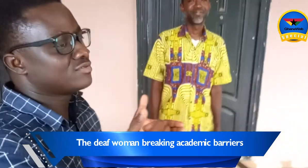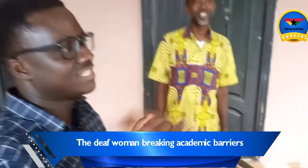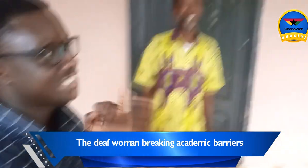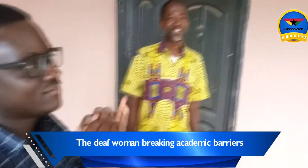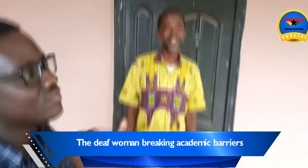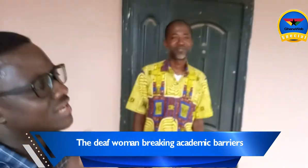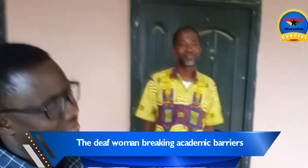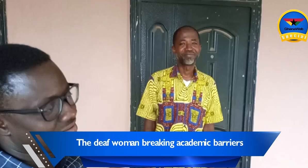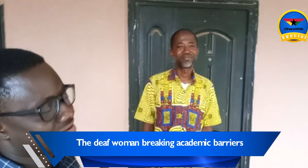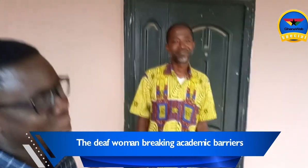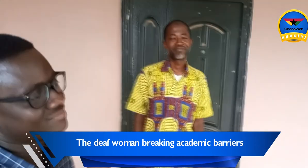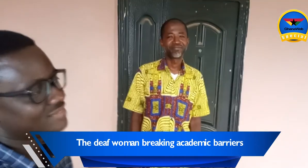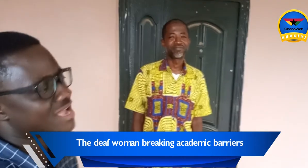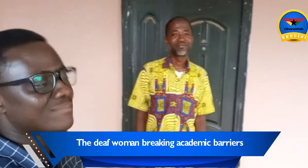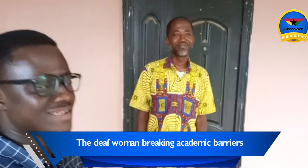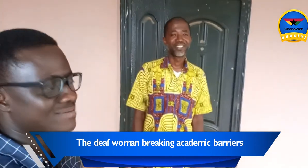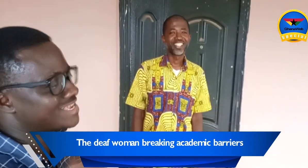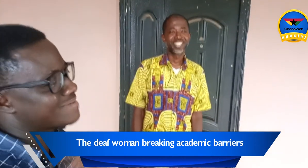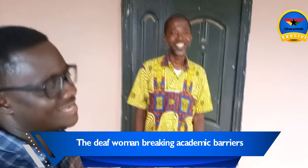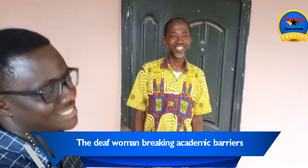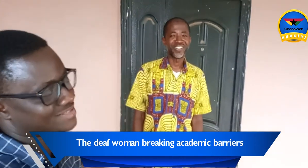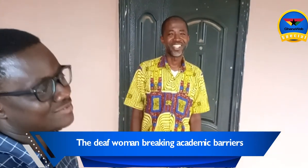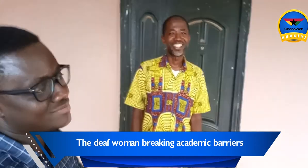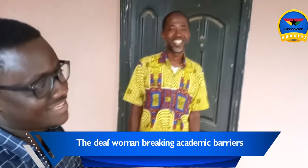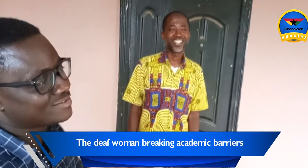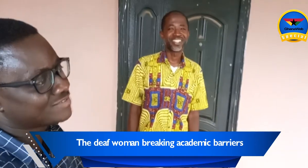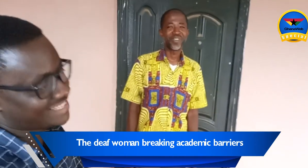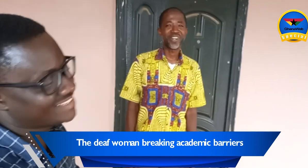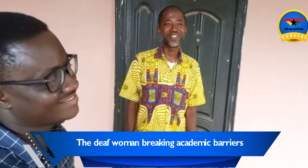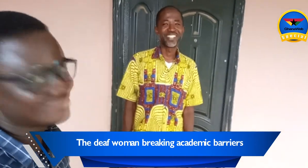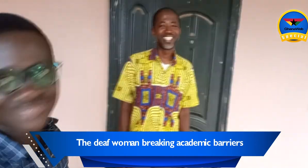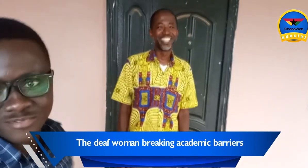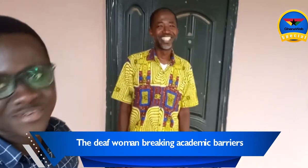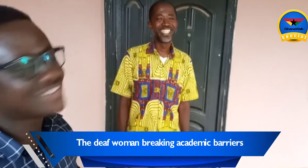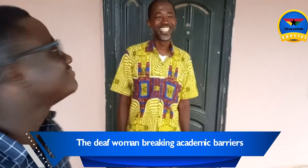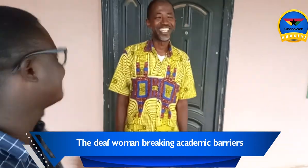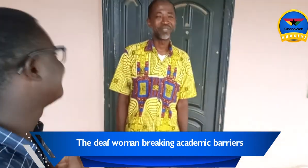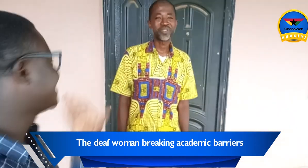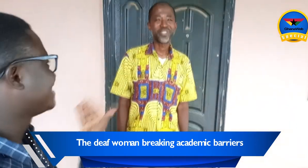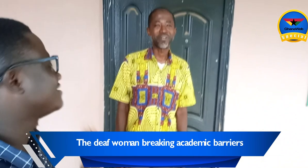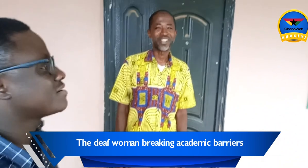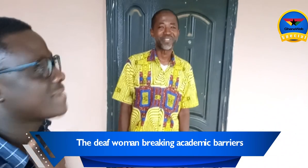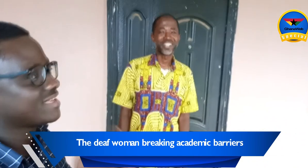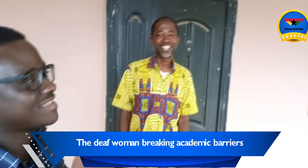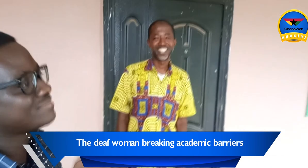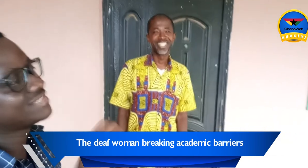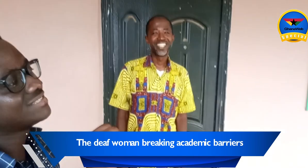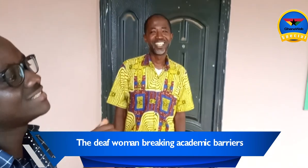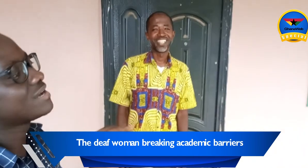I have not actually been at the tertiary level to interpret. So I actually accepted the mental